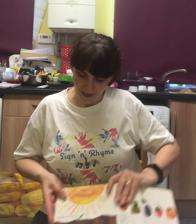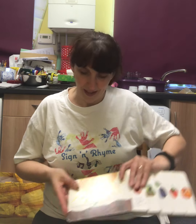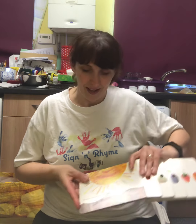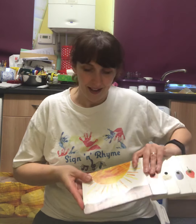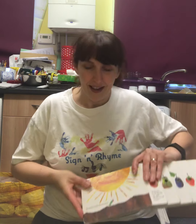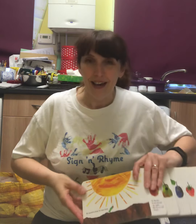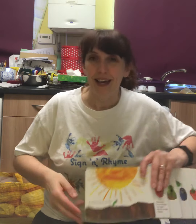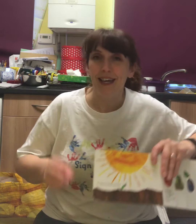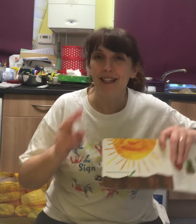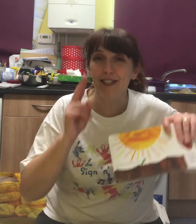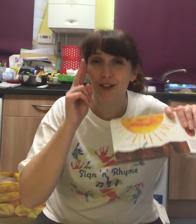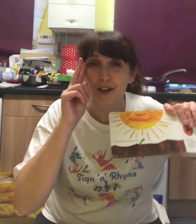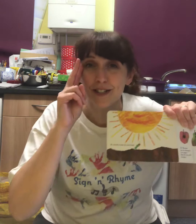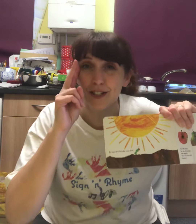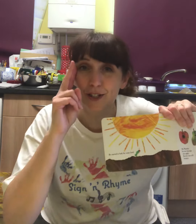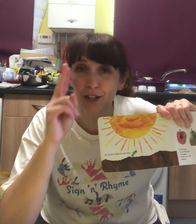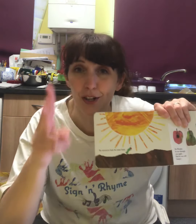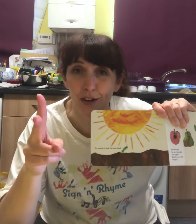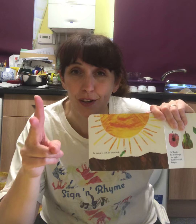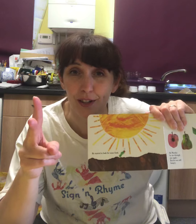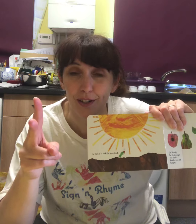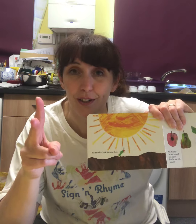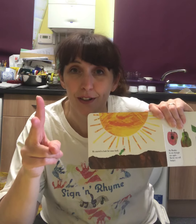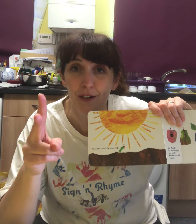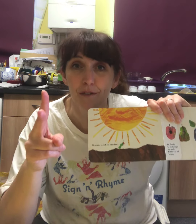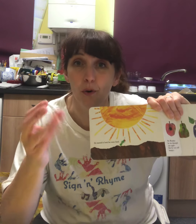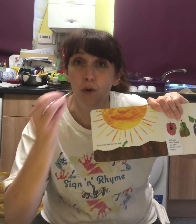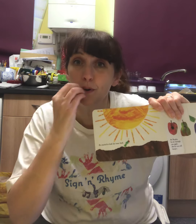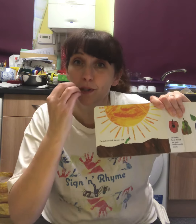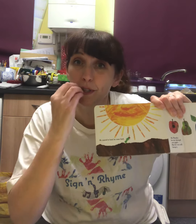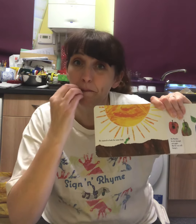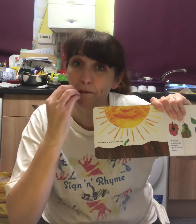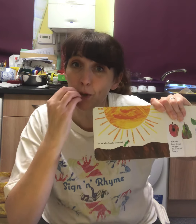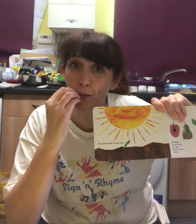He started to look for some food.